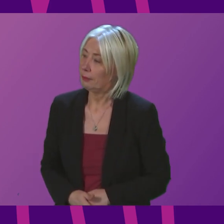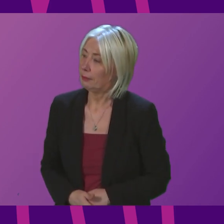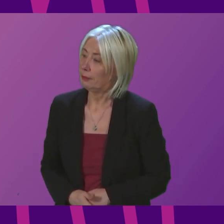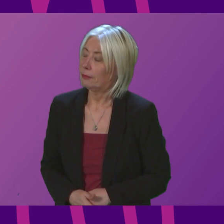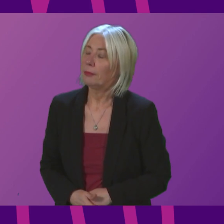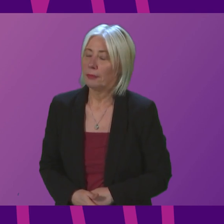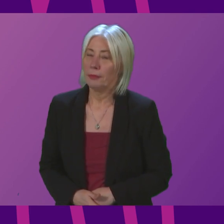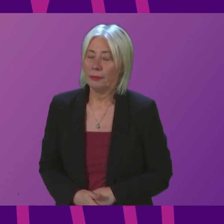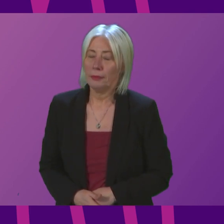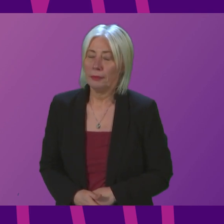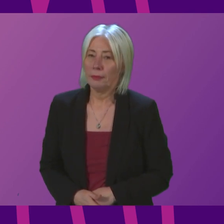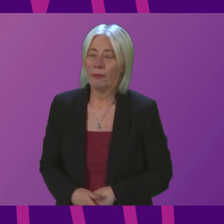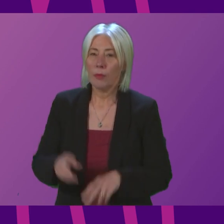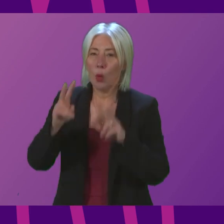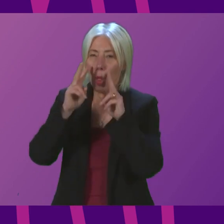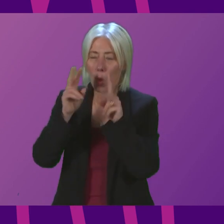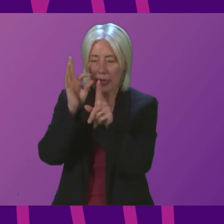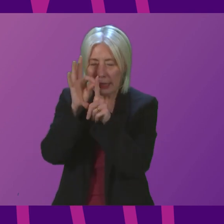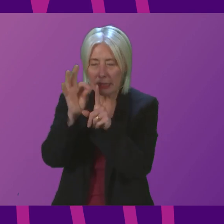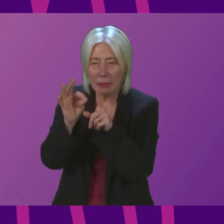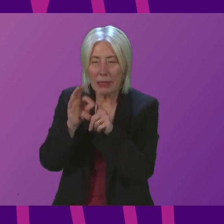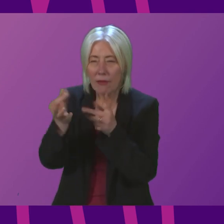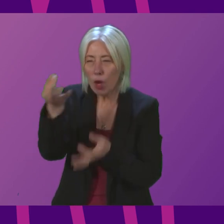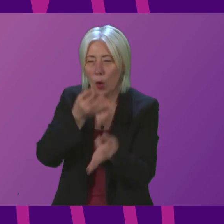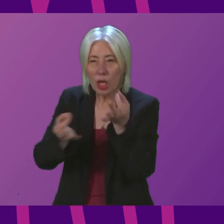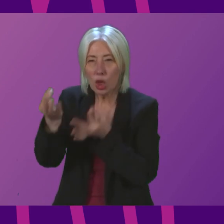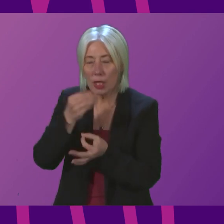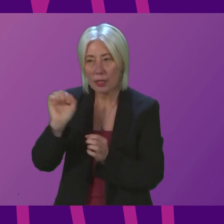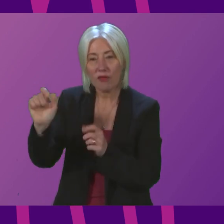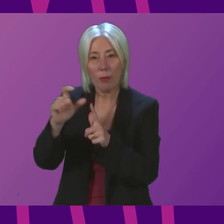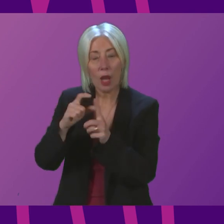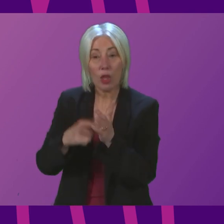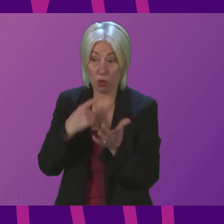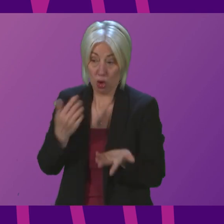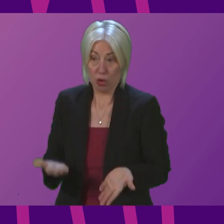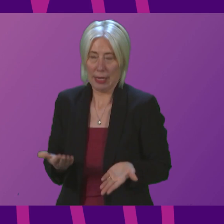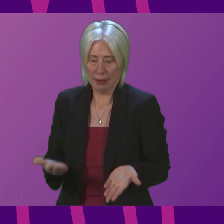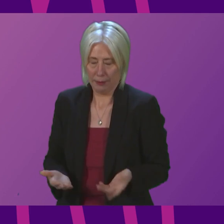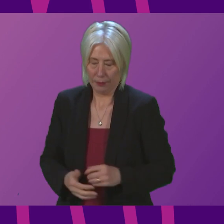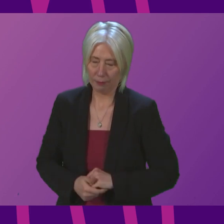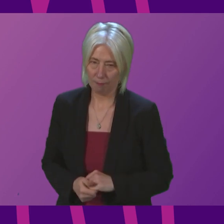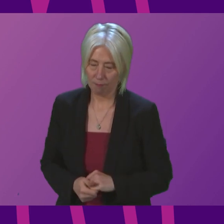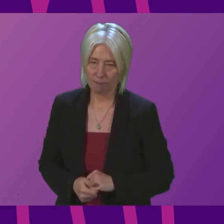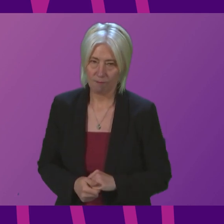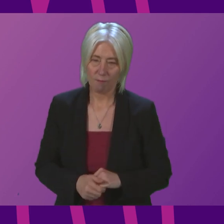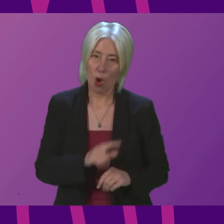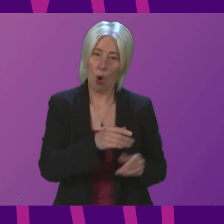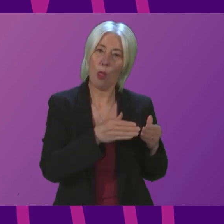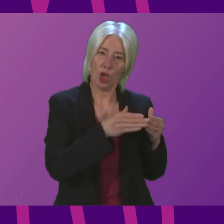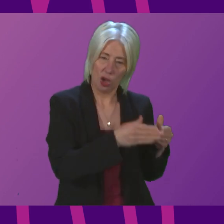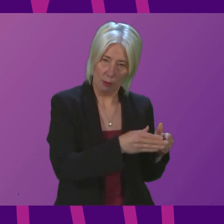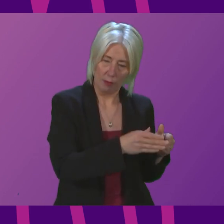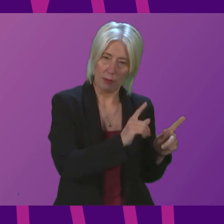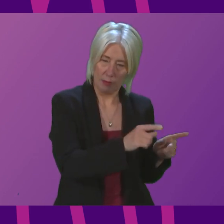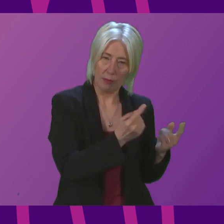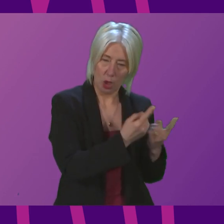When we look at the specific questions that Douglas Ross has put to me this afternoon on the Ferguson's issue I think